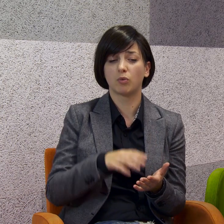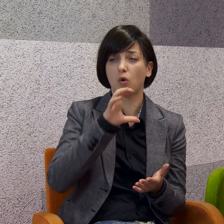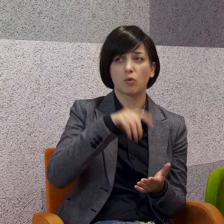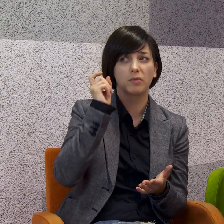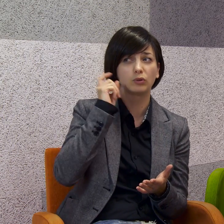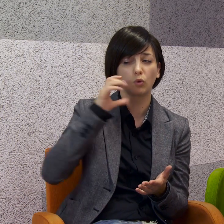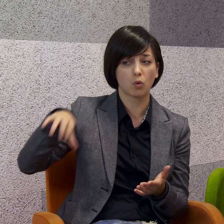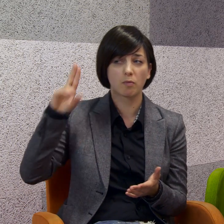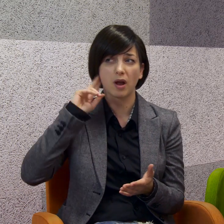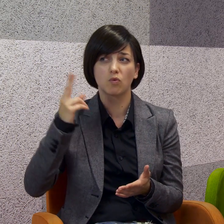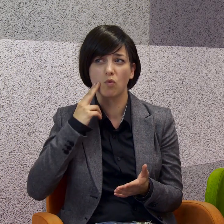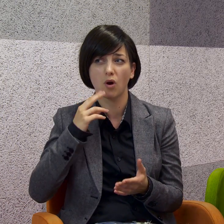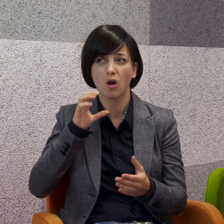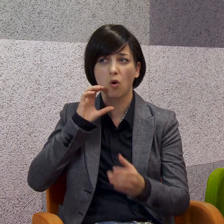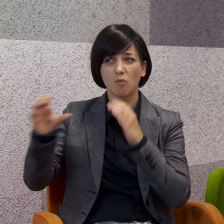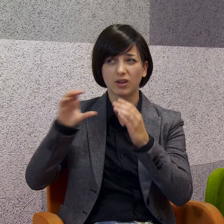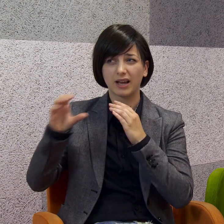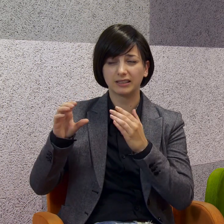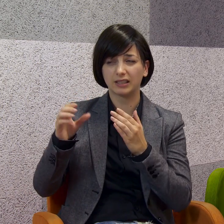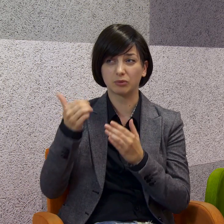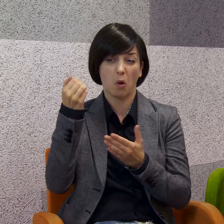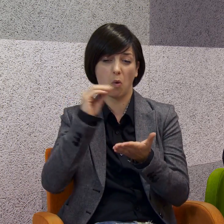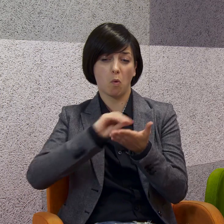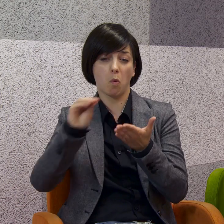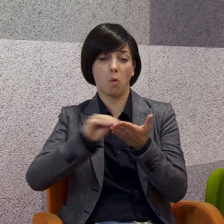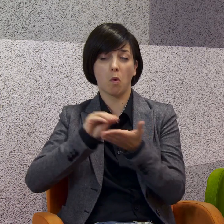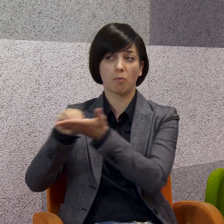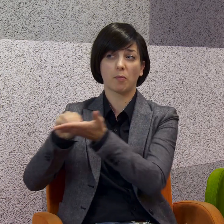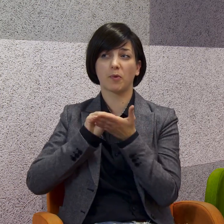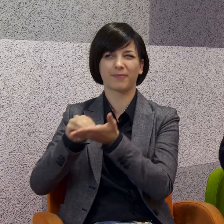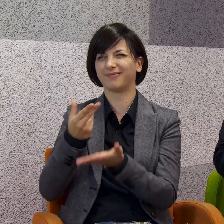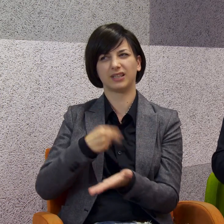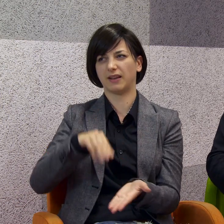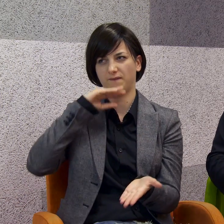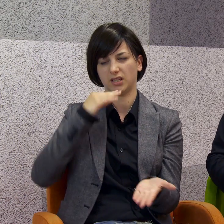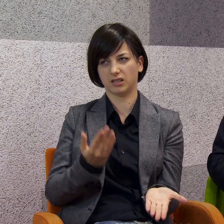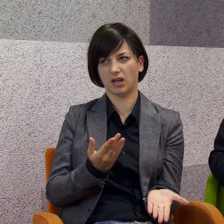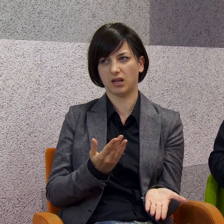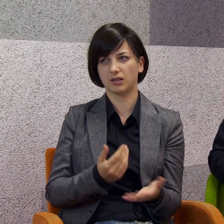paper and the pen. And systems such as our